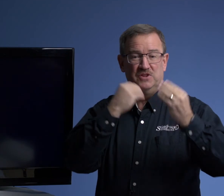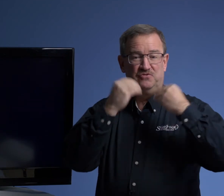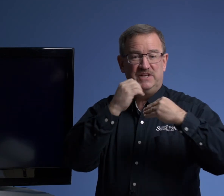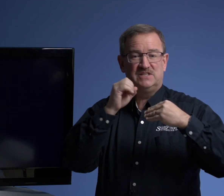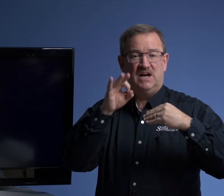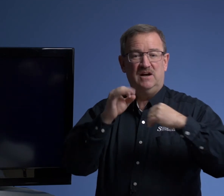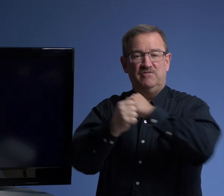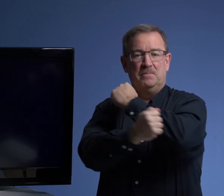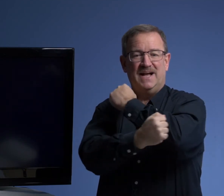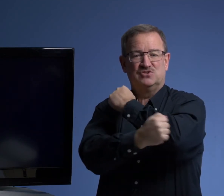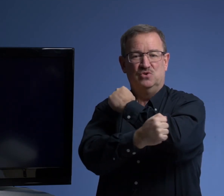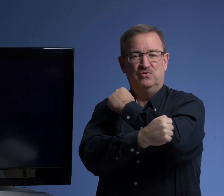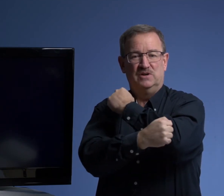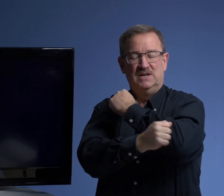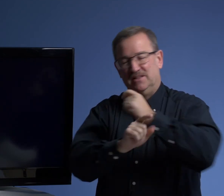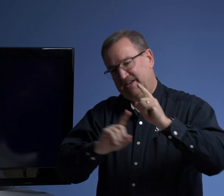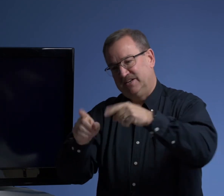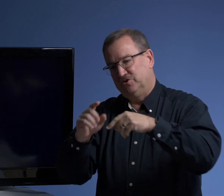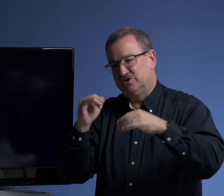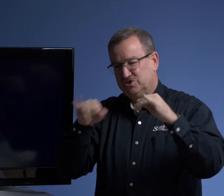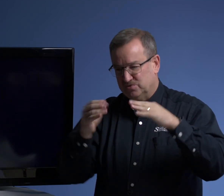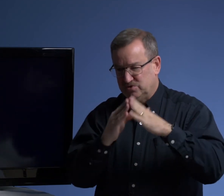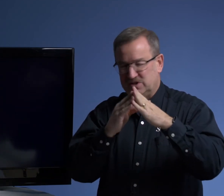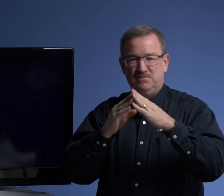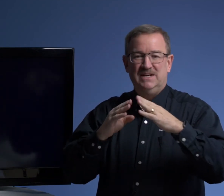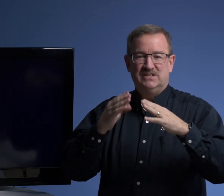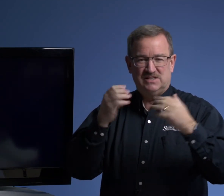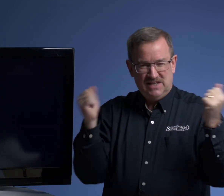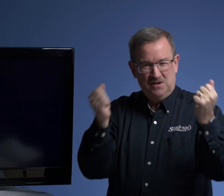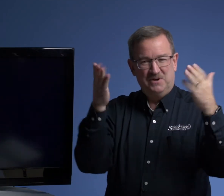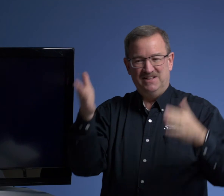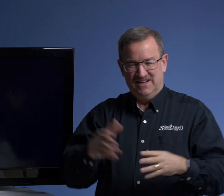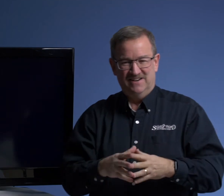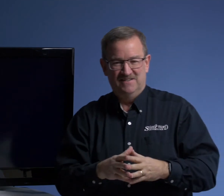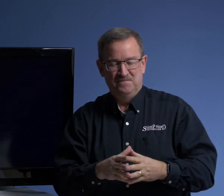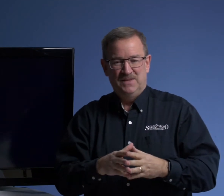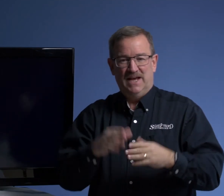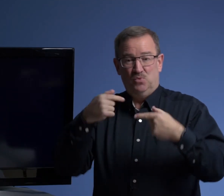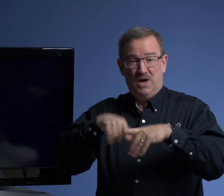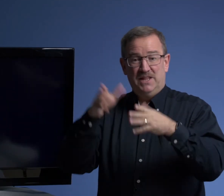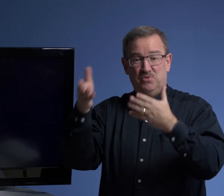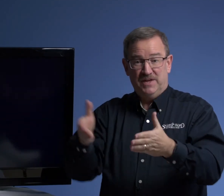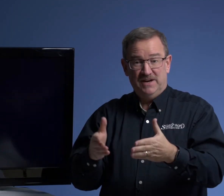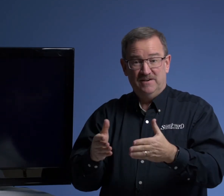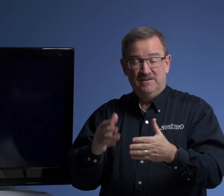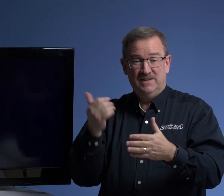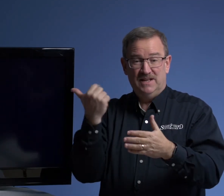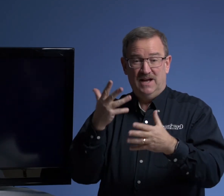the feast of Passover. They had gone to Jerusalem to celebrate there. And while they were there, uh,